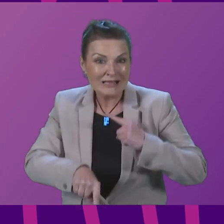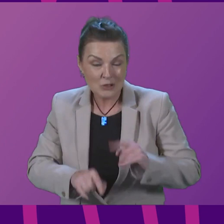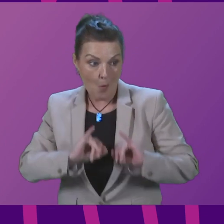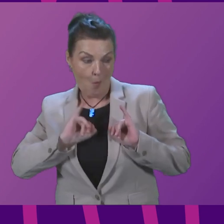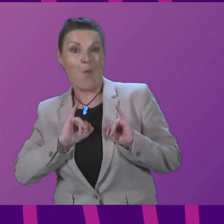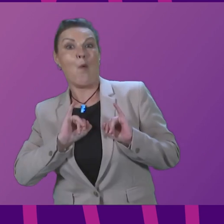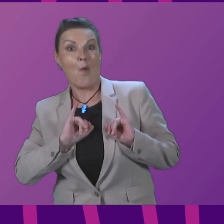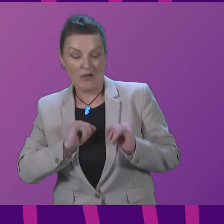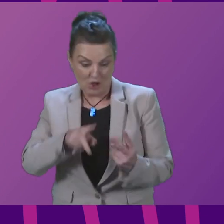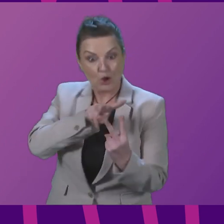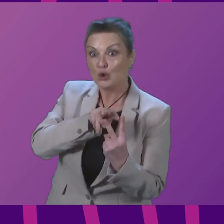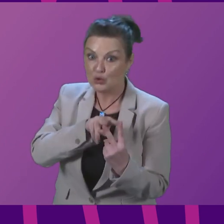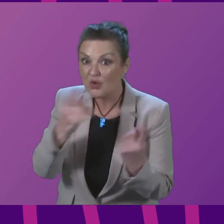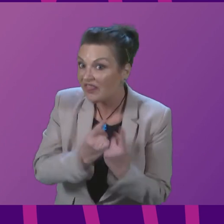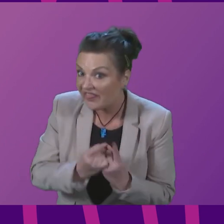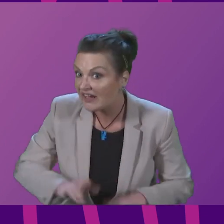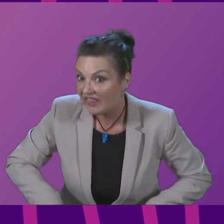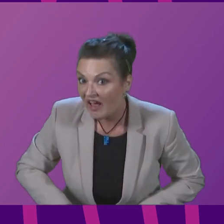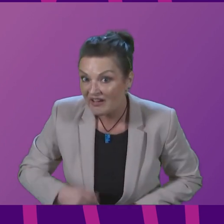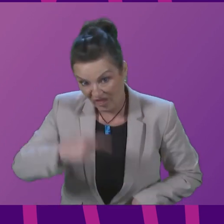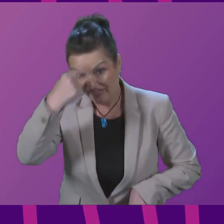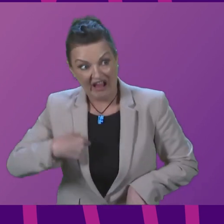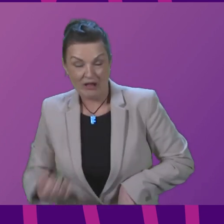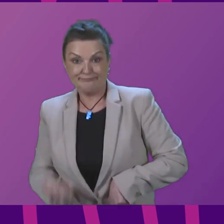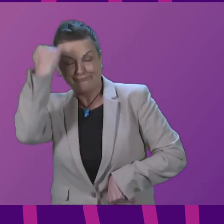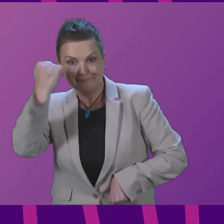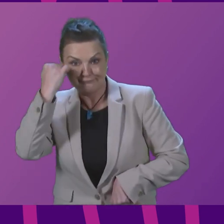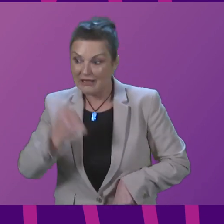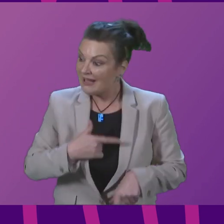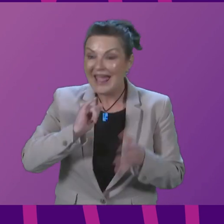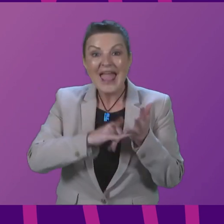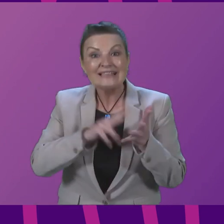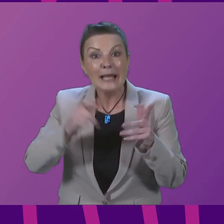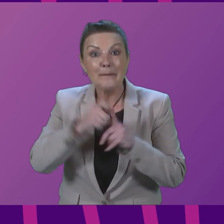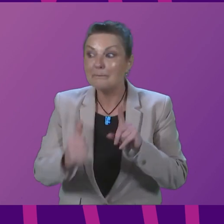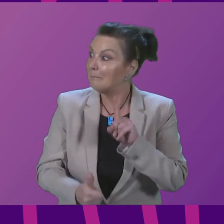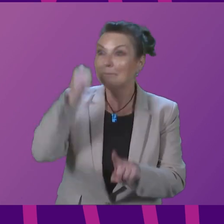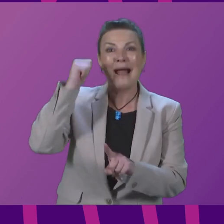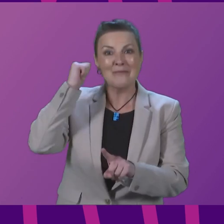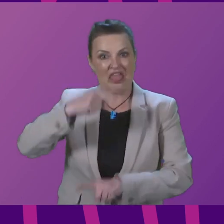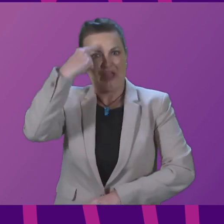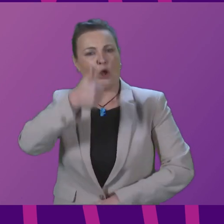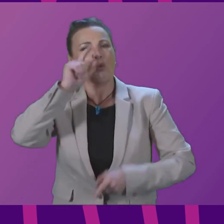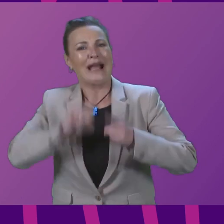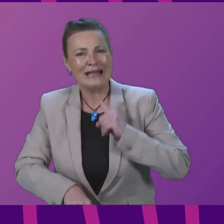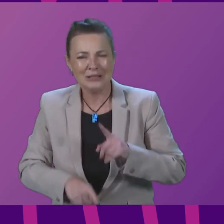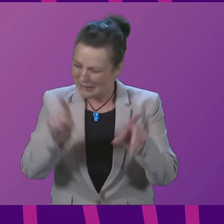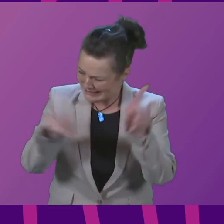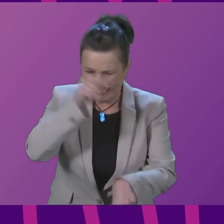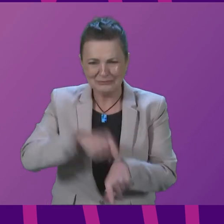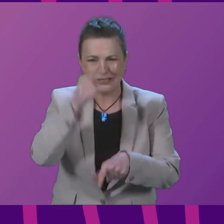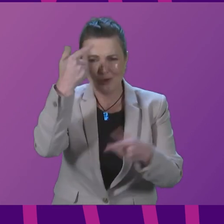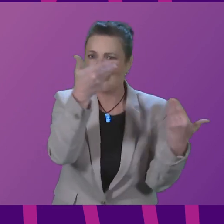two things then, bordering on ridiculous are the fact that SNP backbenchers think that was a good answer. But also, the complete deflection